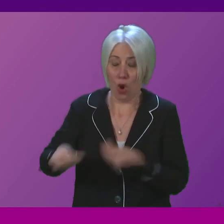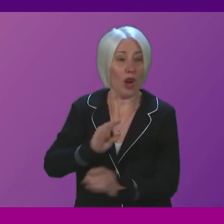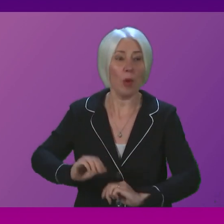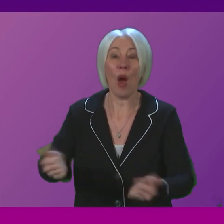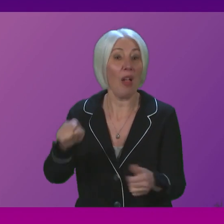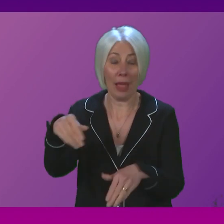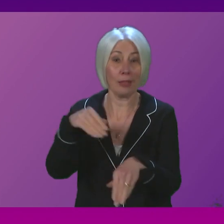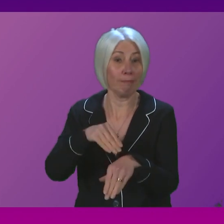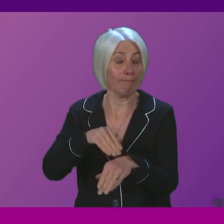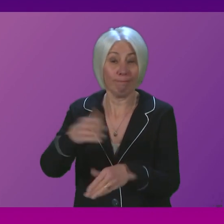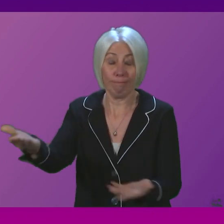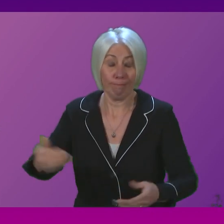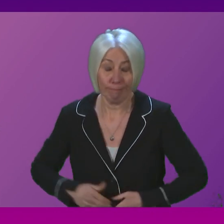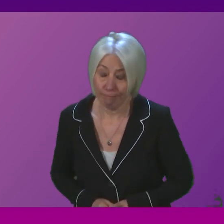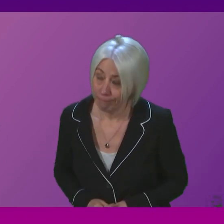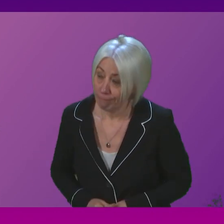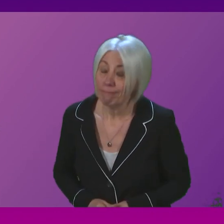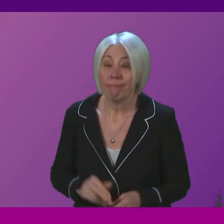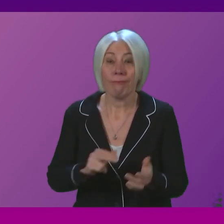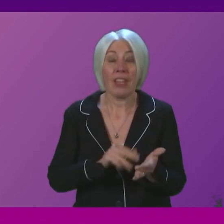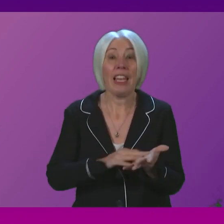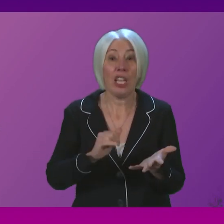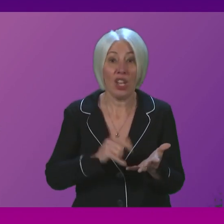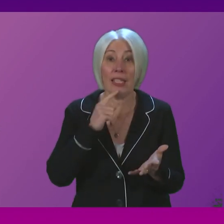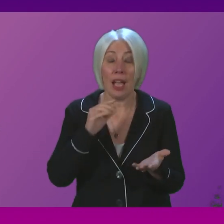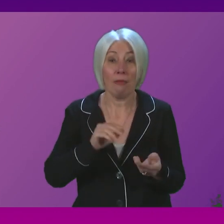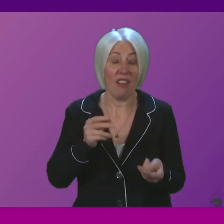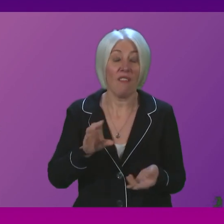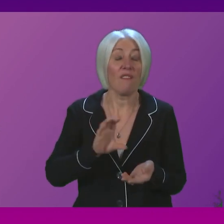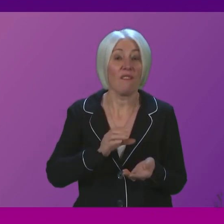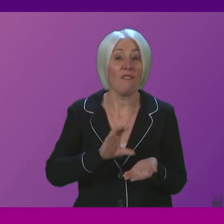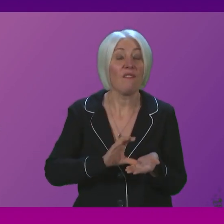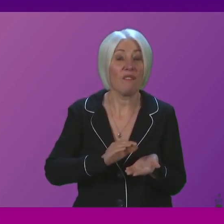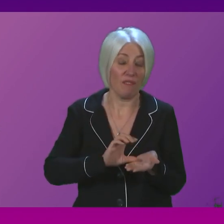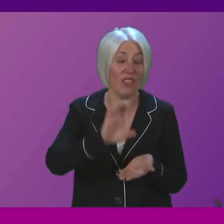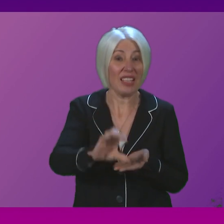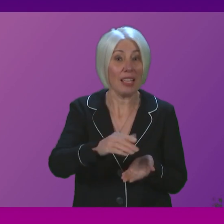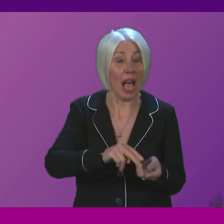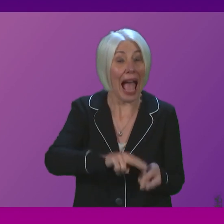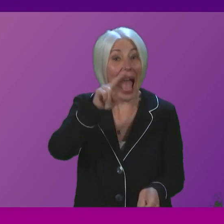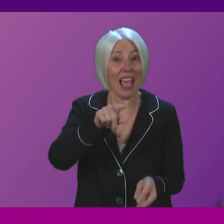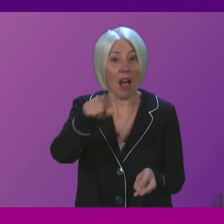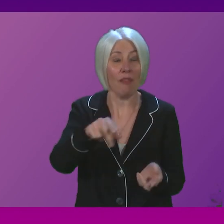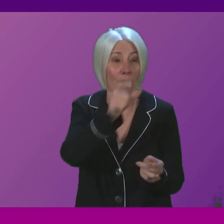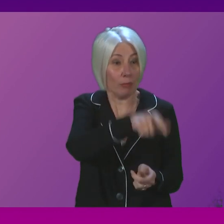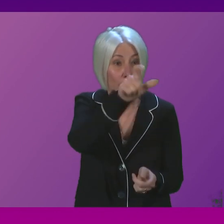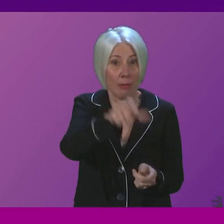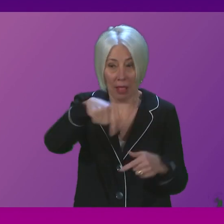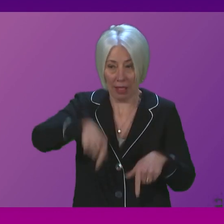Health Service, of course, in Scotland we have higher funding per head of population for the NHS compared to the rest of the